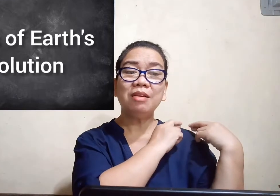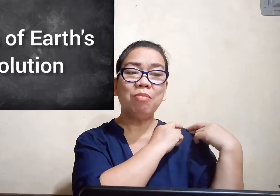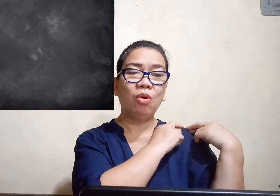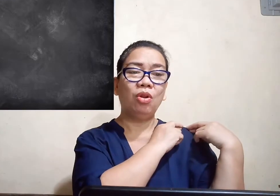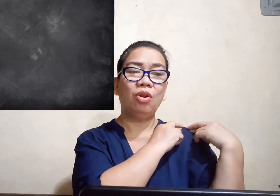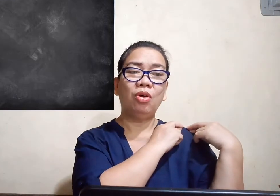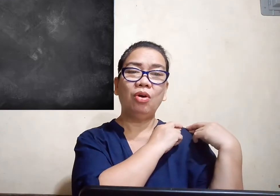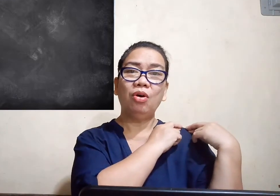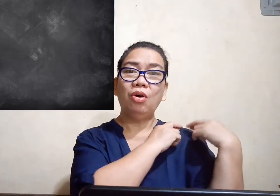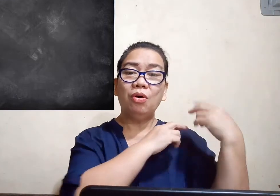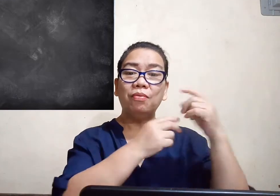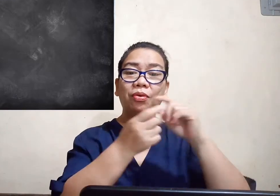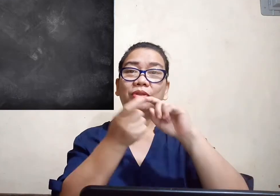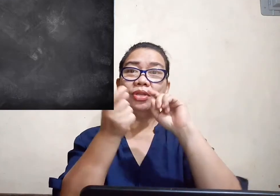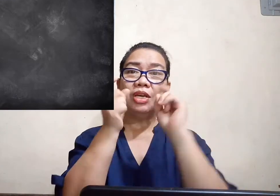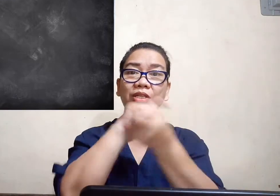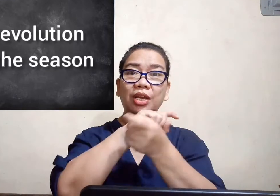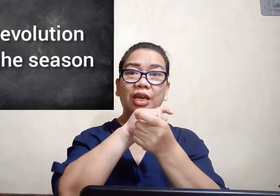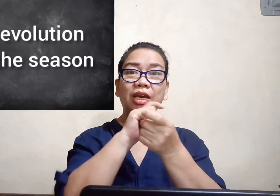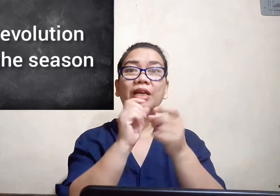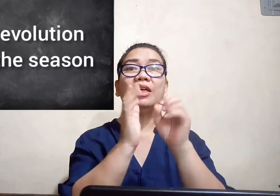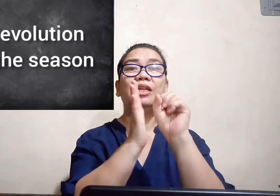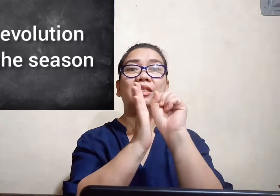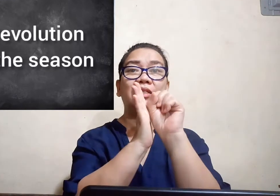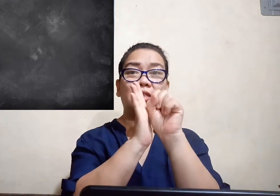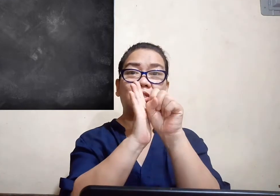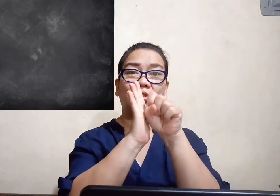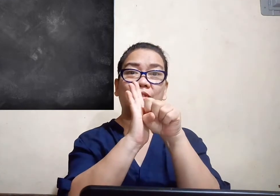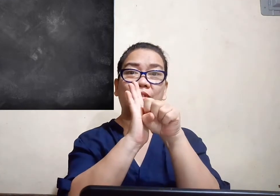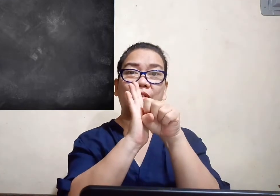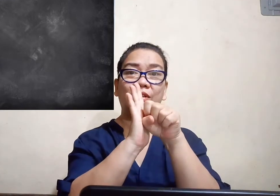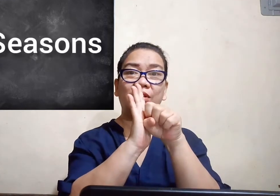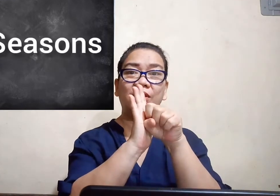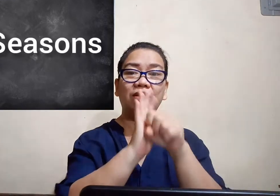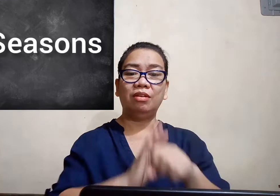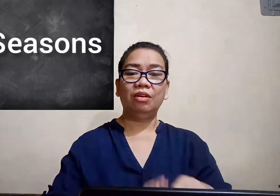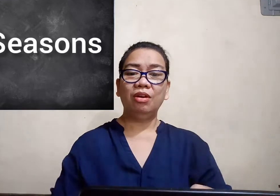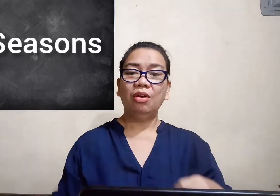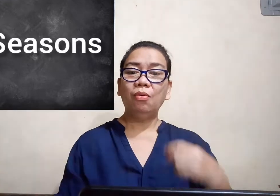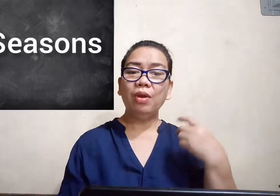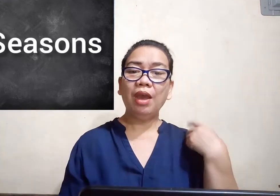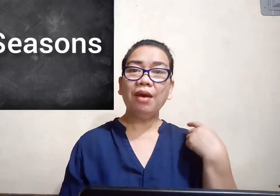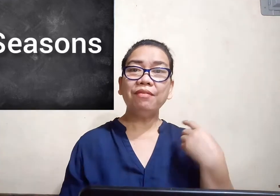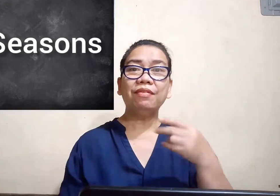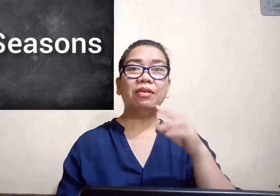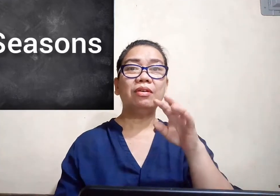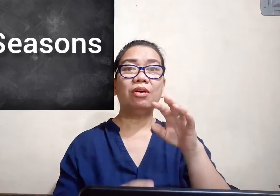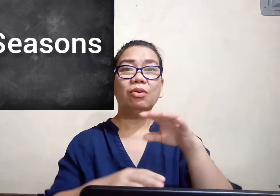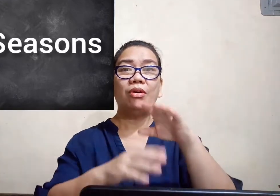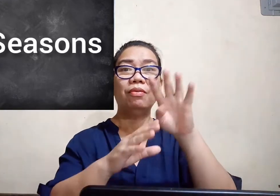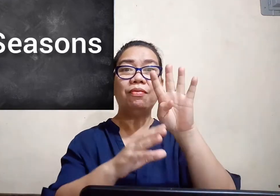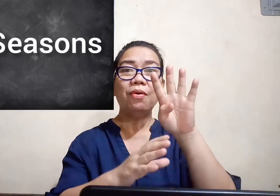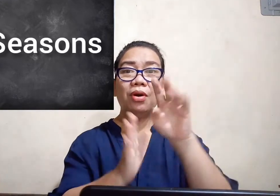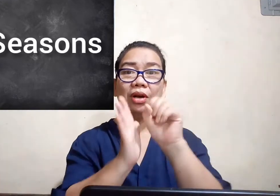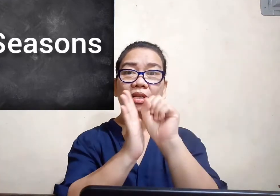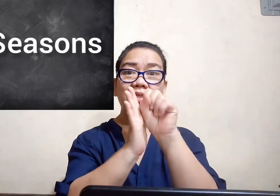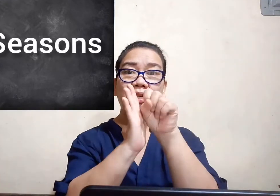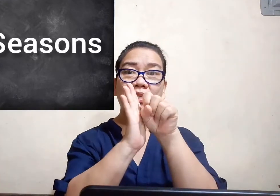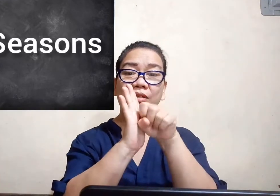for changing the seasons we have four seasons